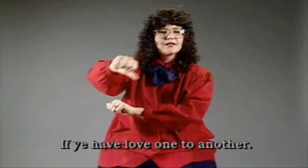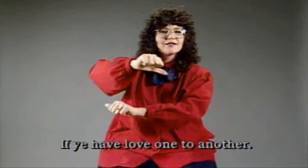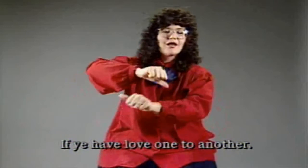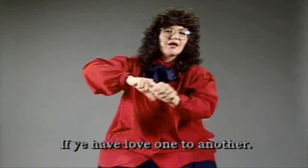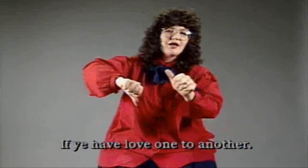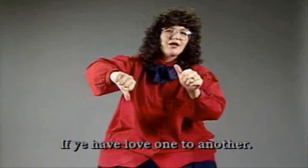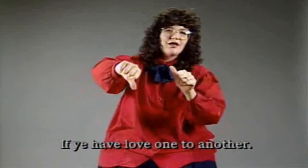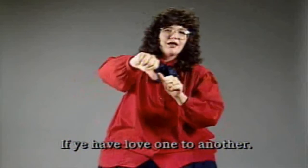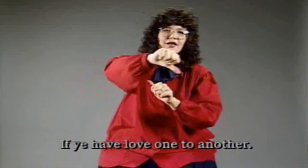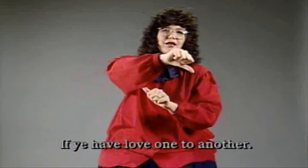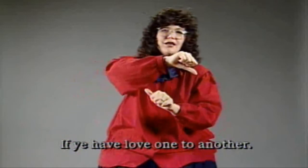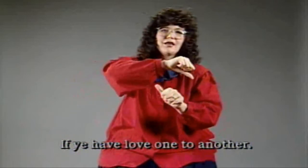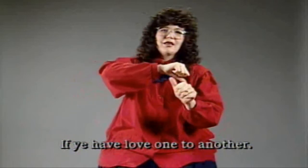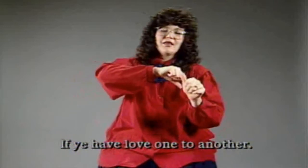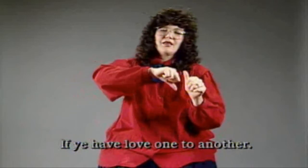another.